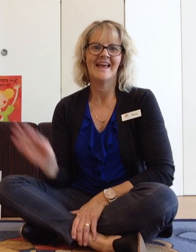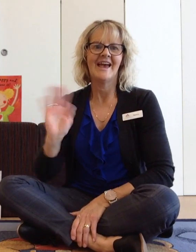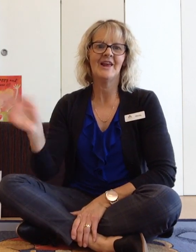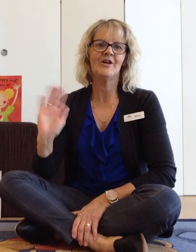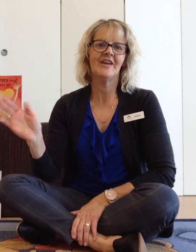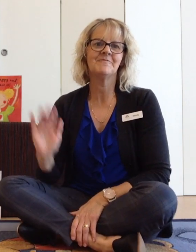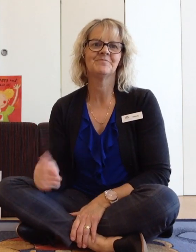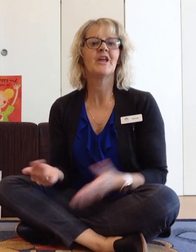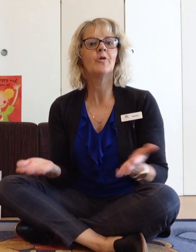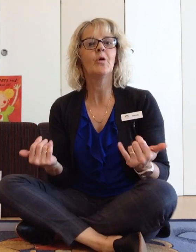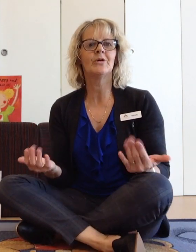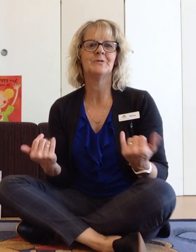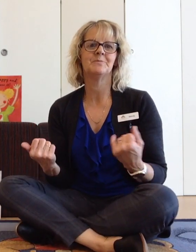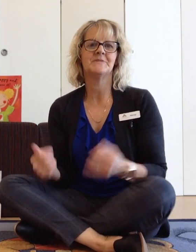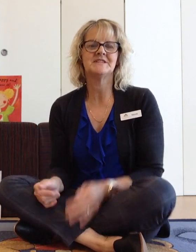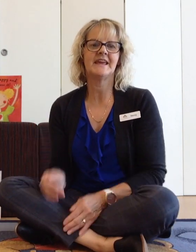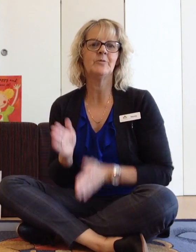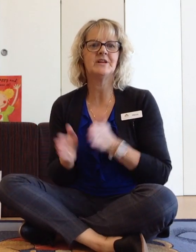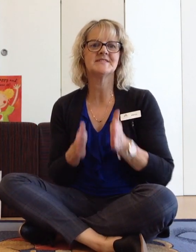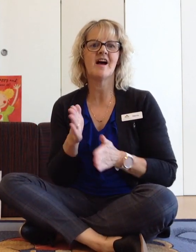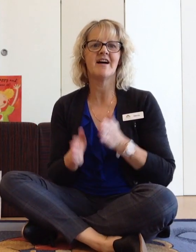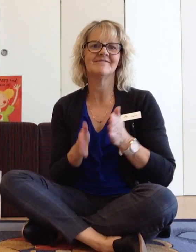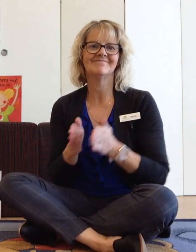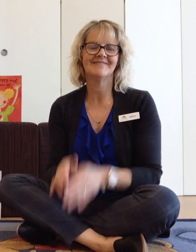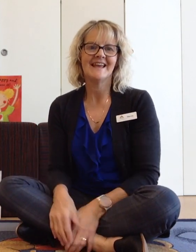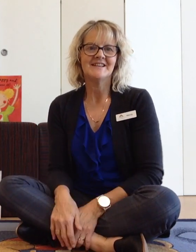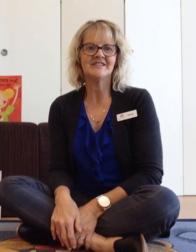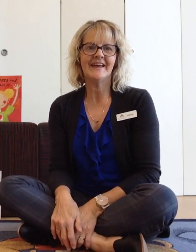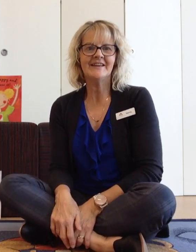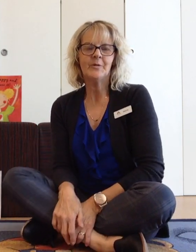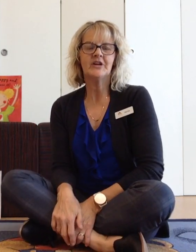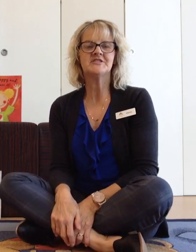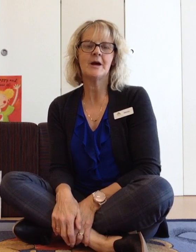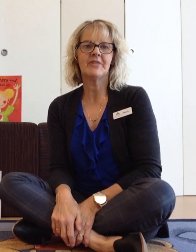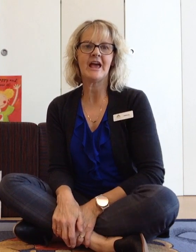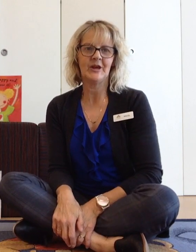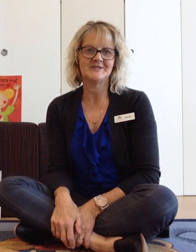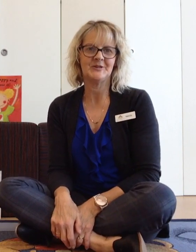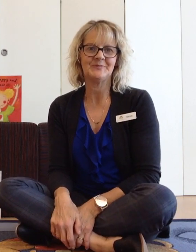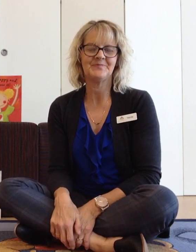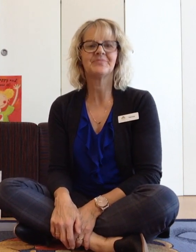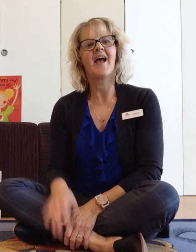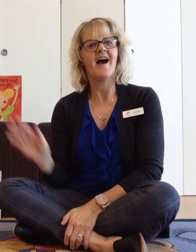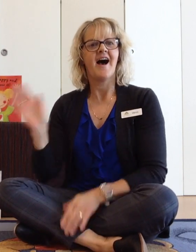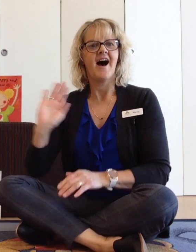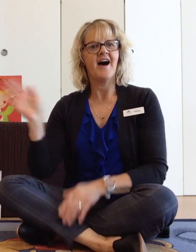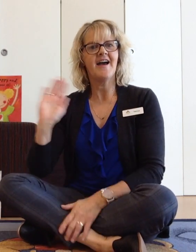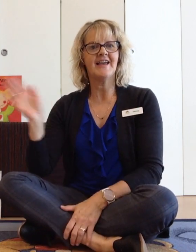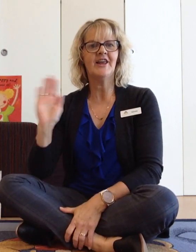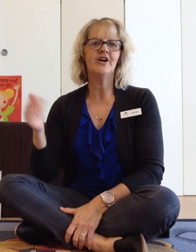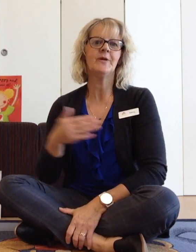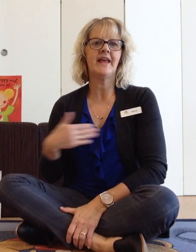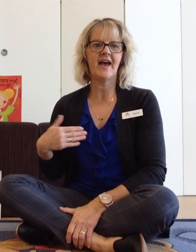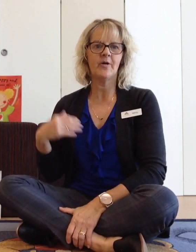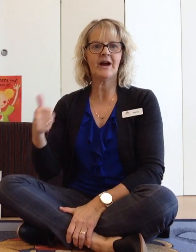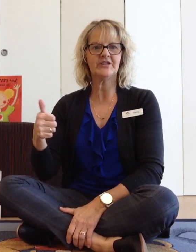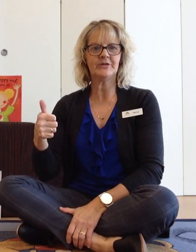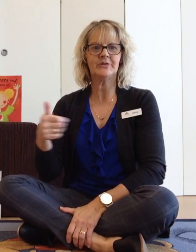Hello there. Welcome to Keyword Sign. Today we're going to start with a hello song. Hi, hello and how are you?